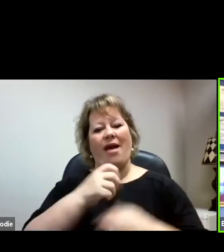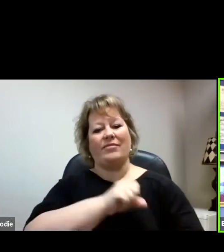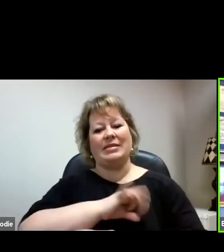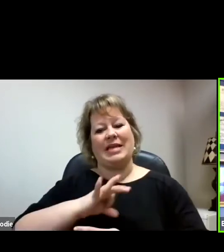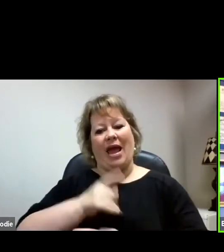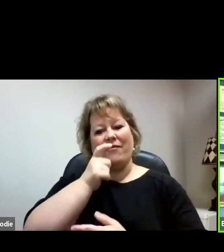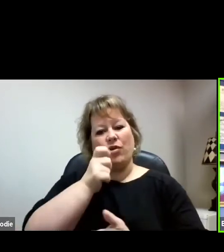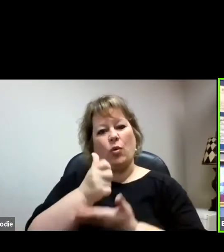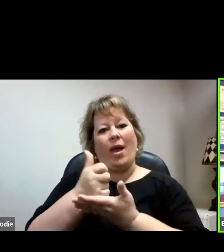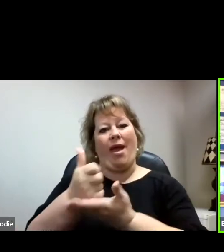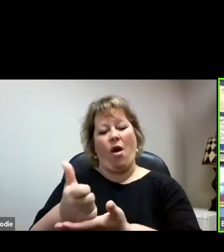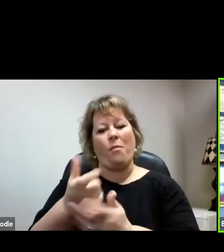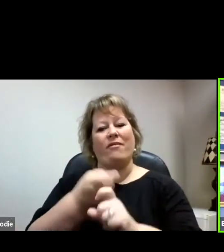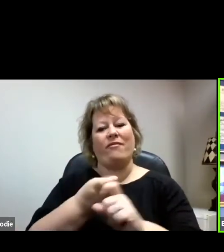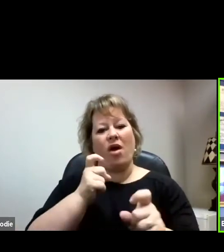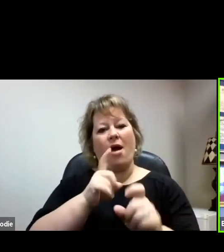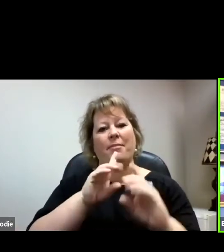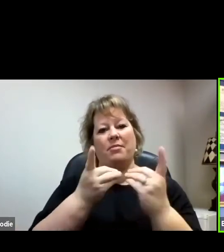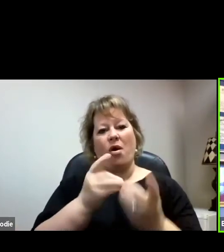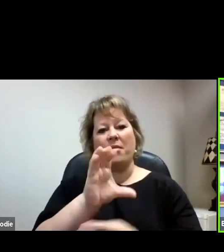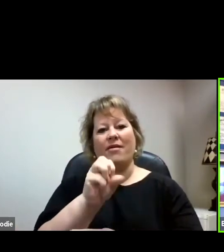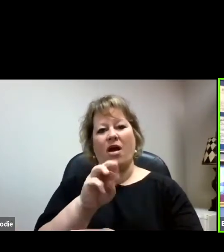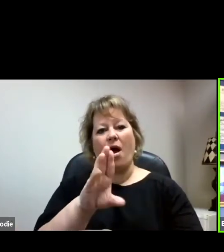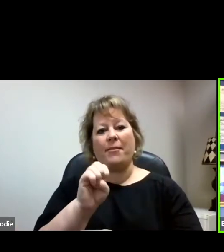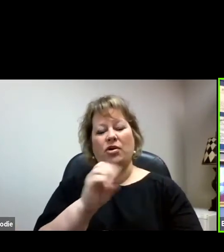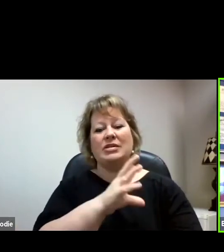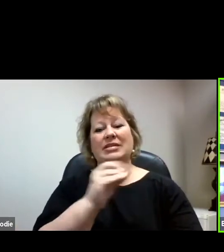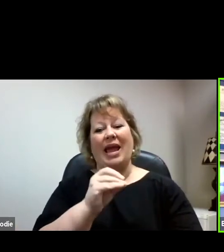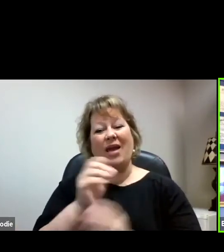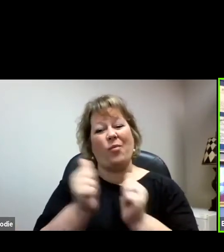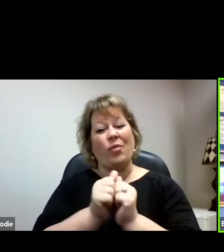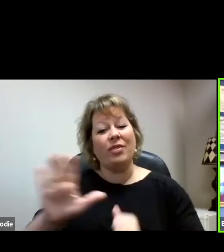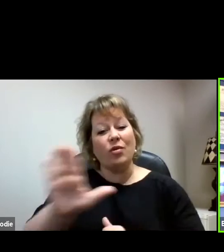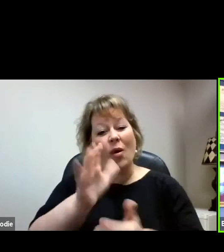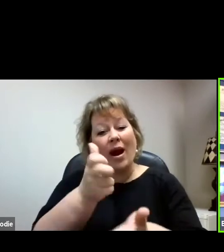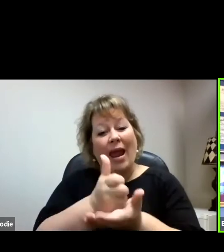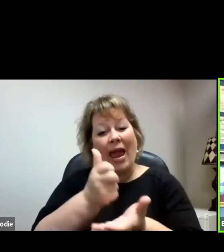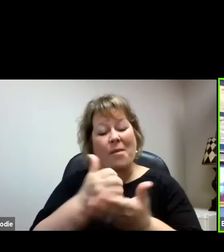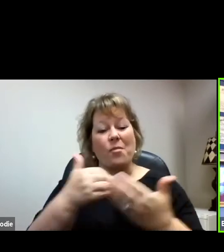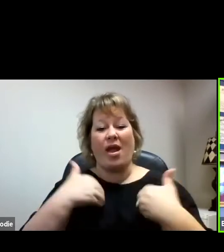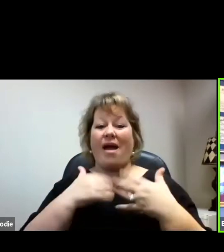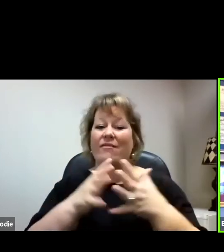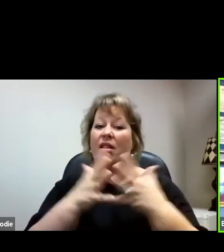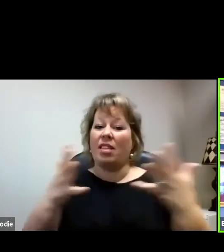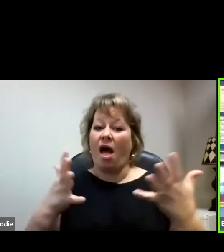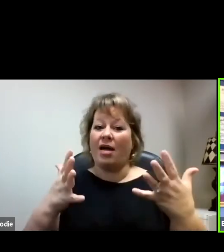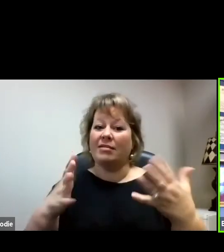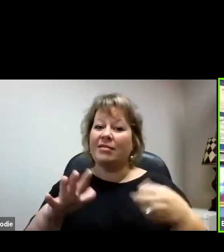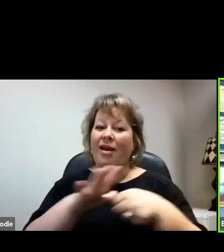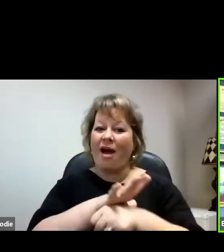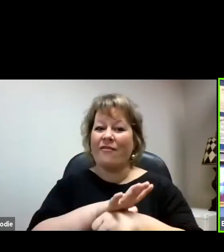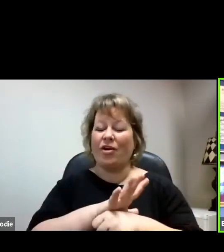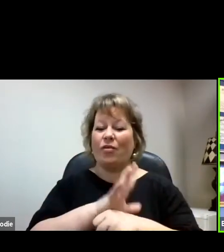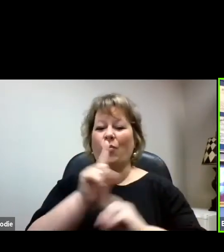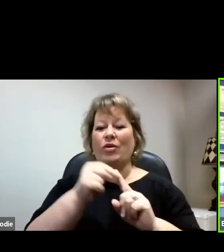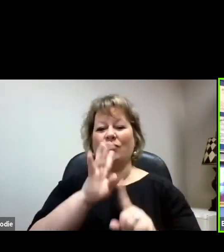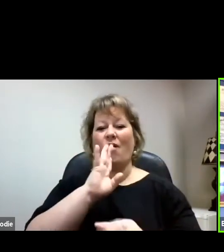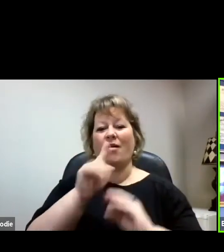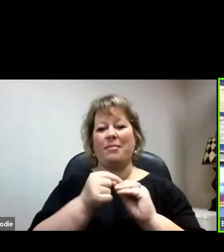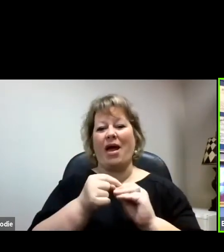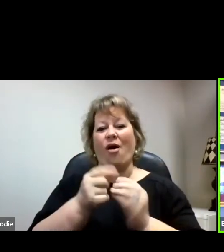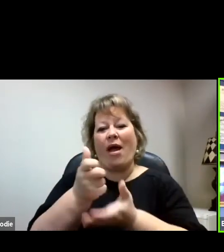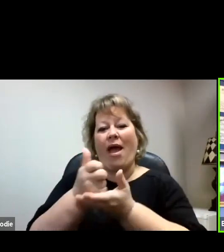And with your help, we certainly have a lot of the bases covered when it comes to assisting business, find their